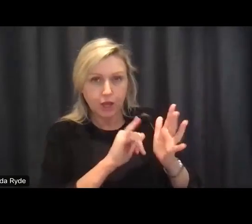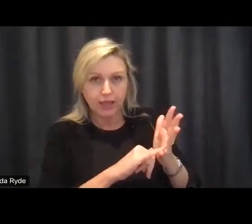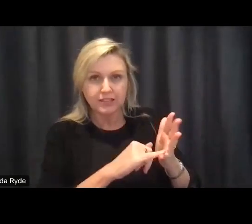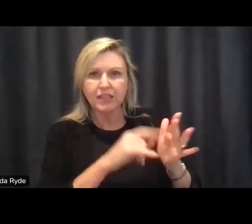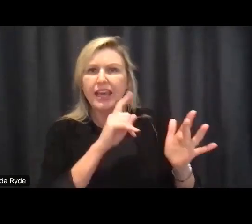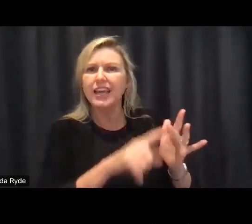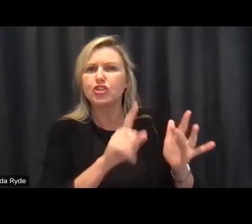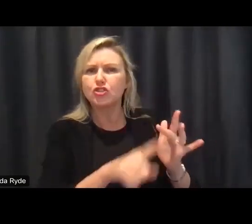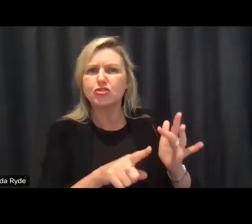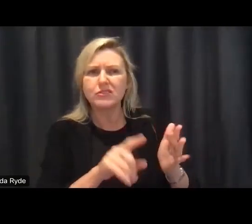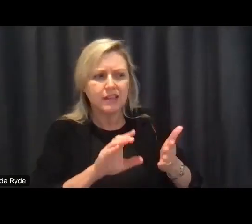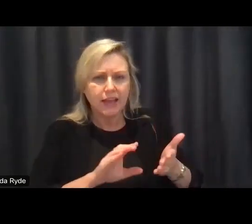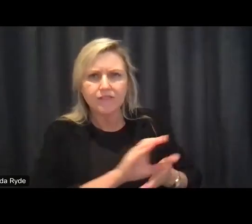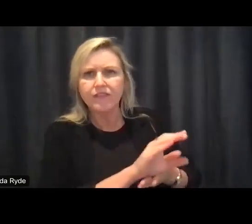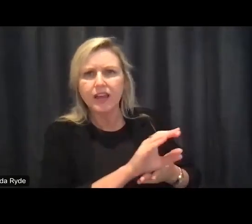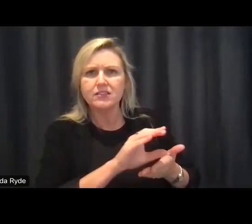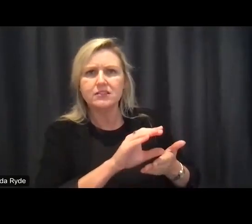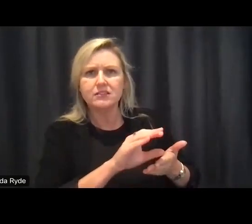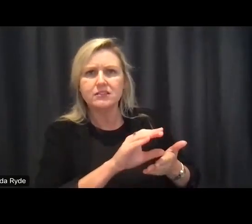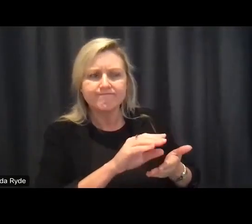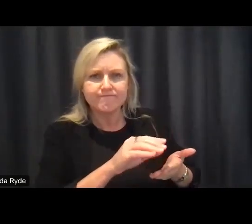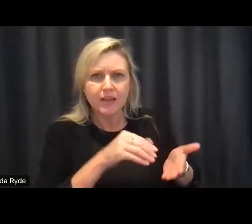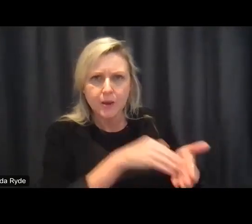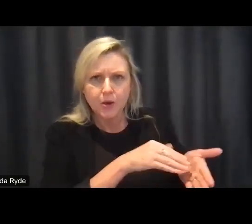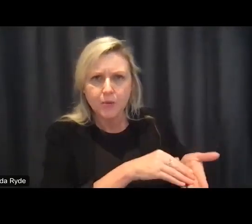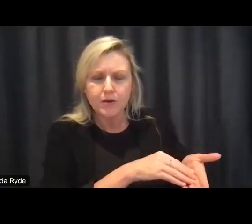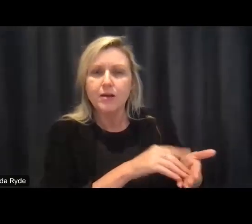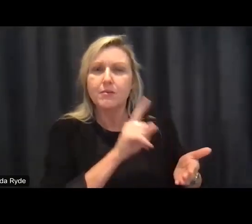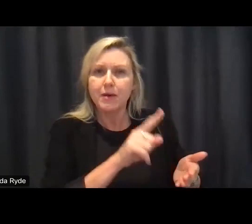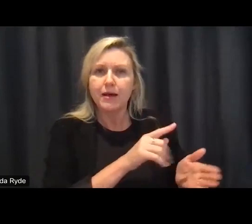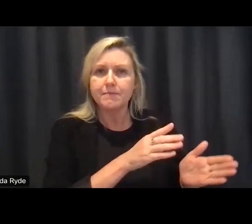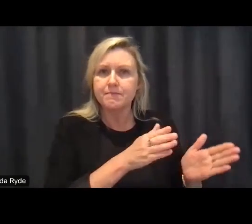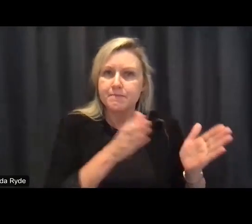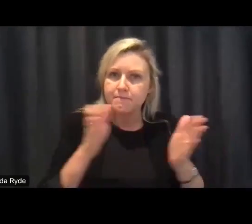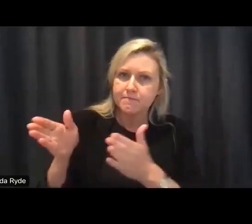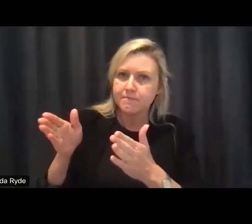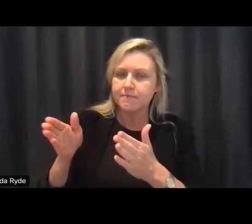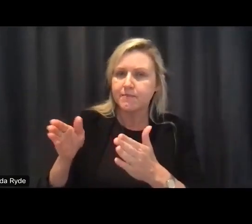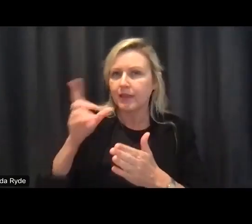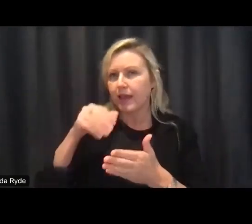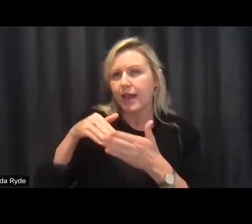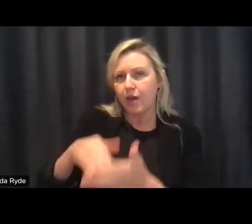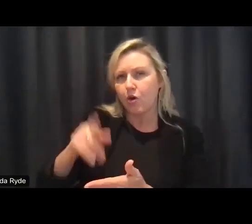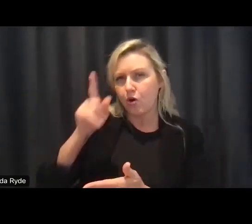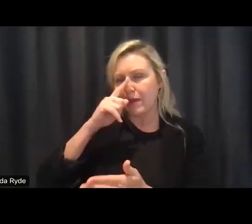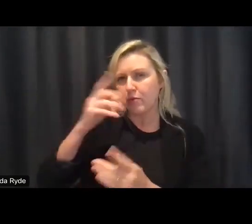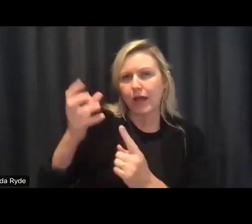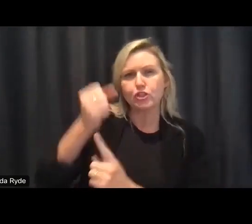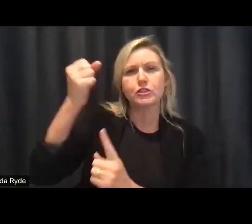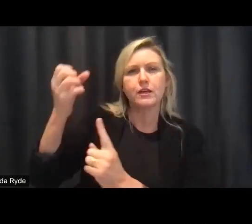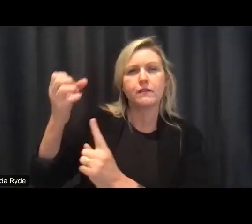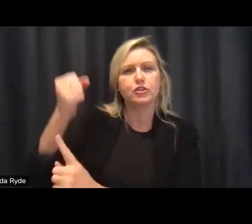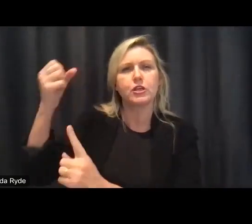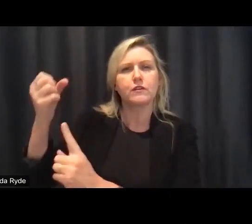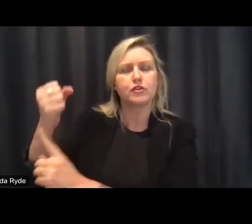and one which builds and contributes to great outcomes for participants that supports their